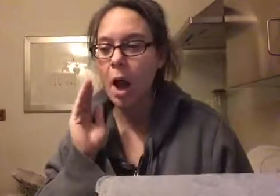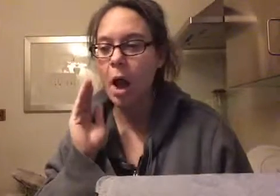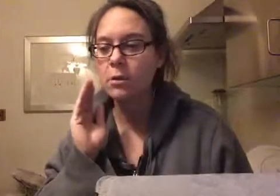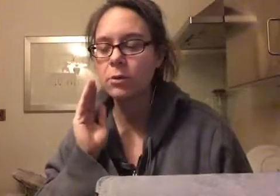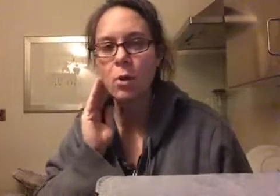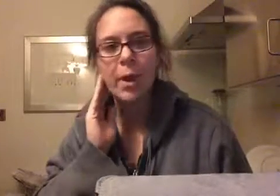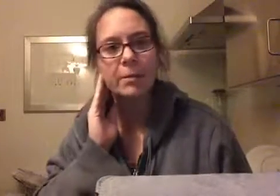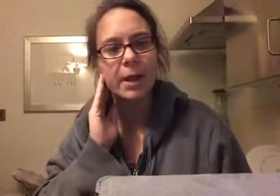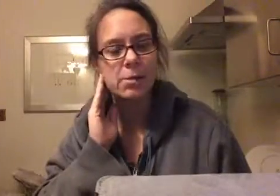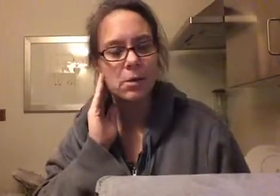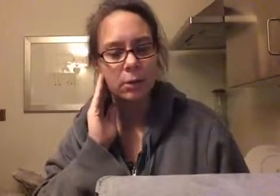Oh, wait a minute.